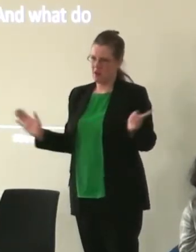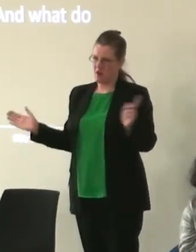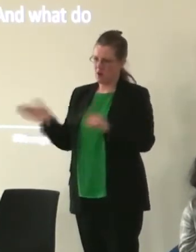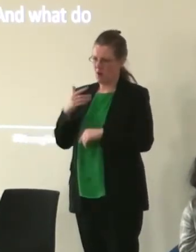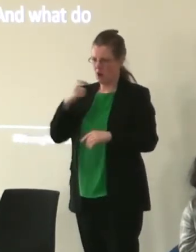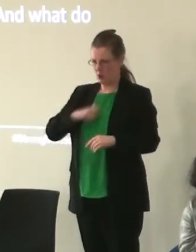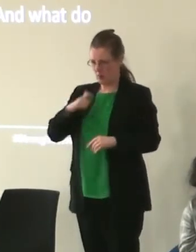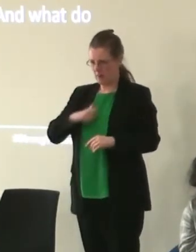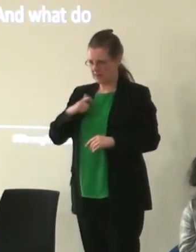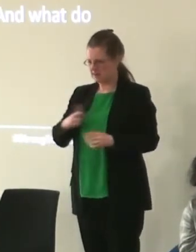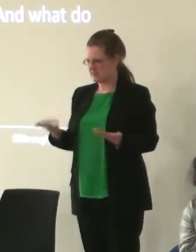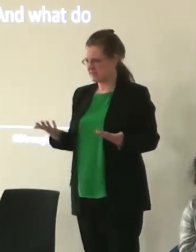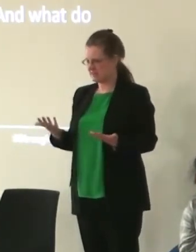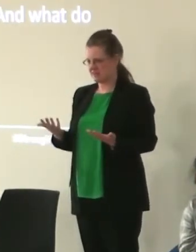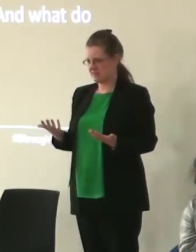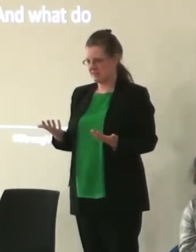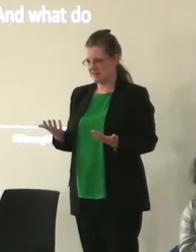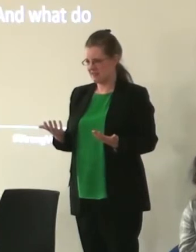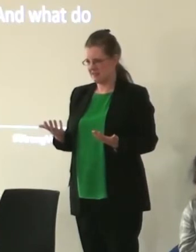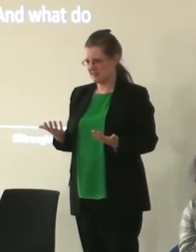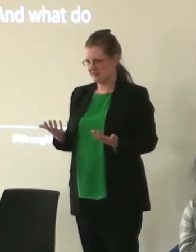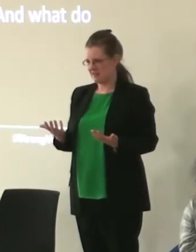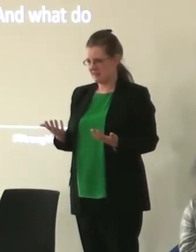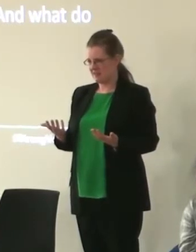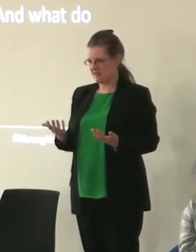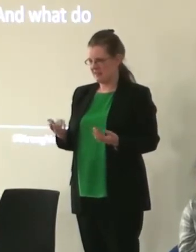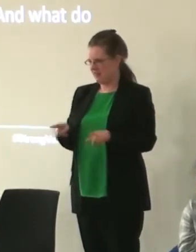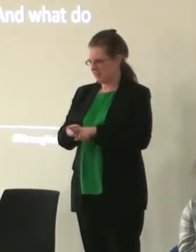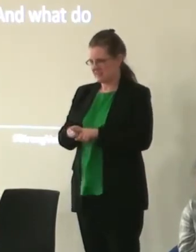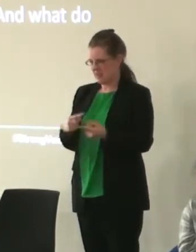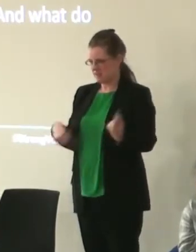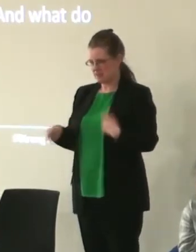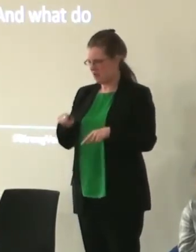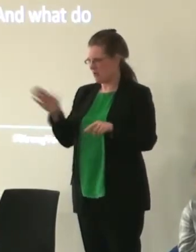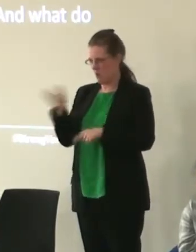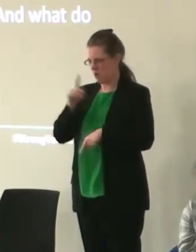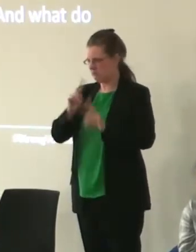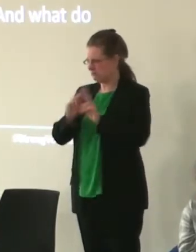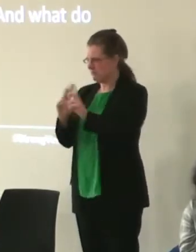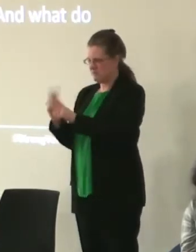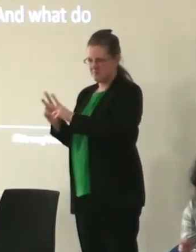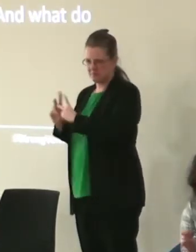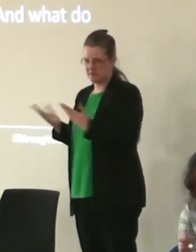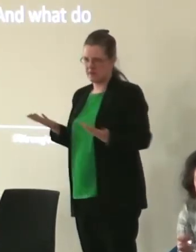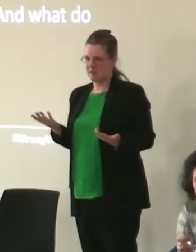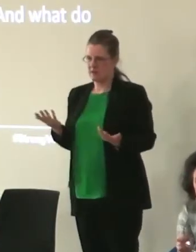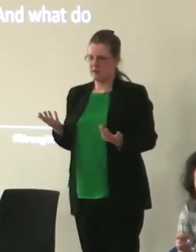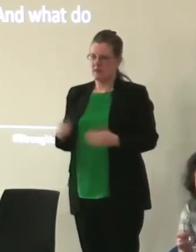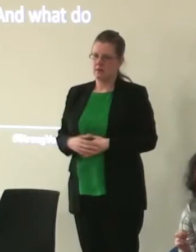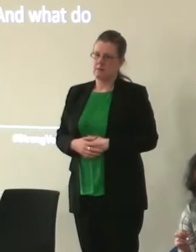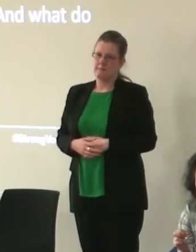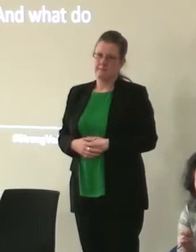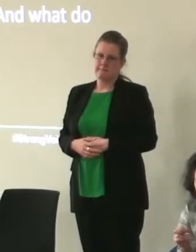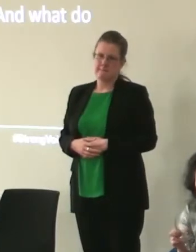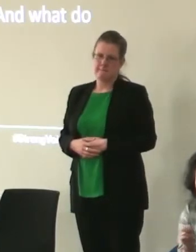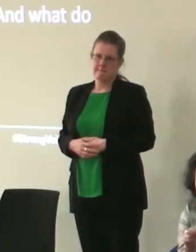that you know they're not any more than we are a homogenous group but I think I'm just wondering about